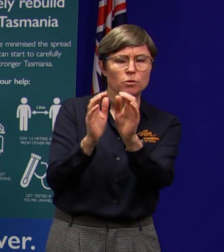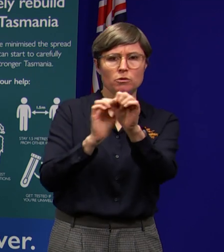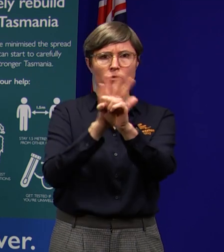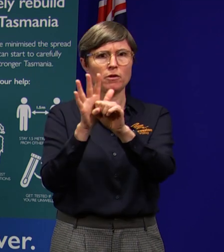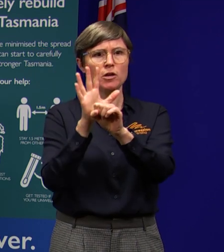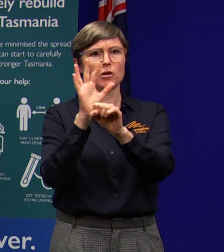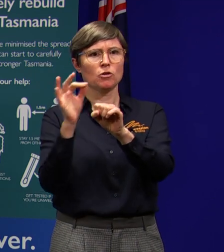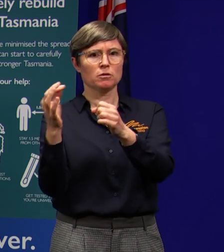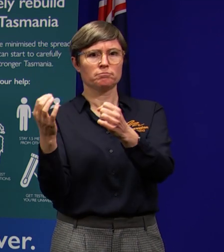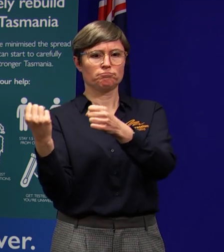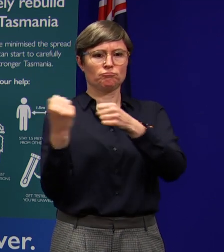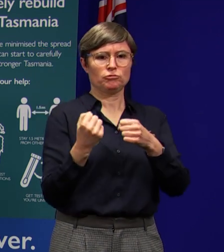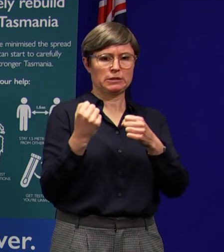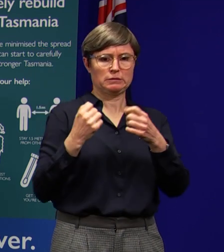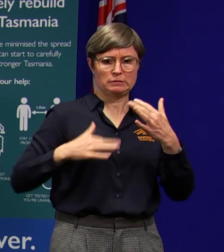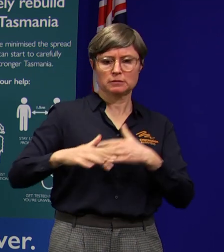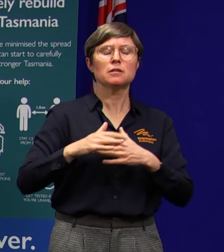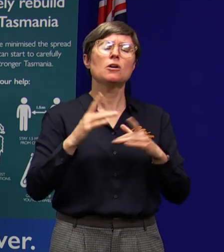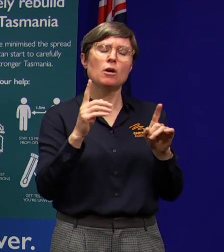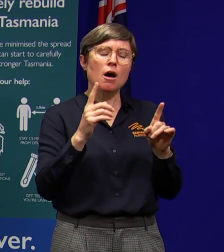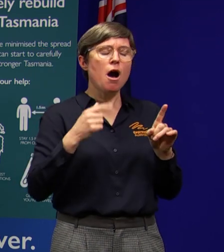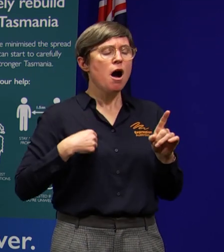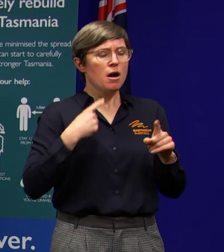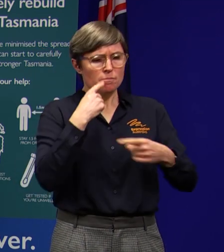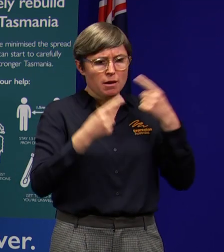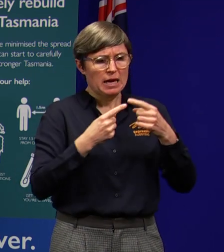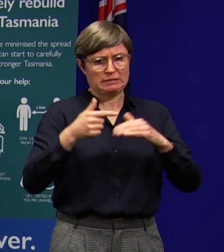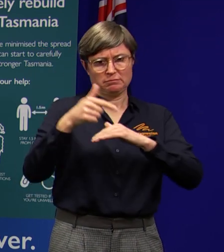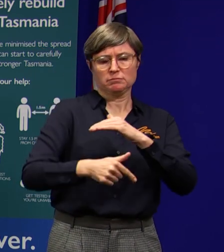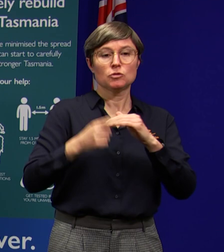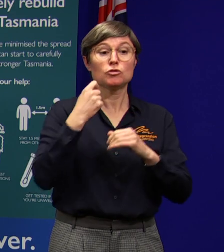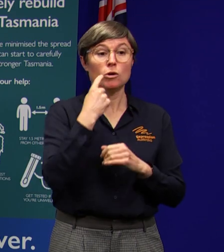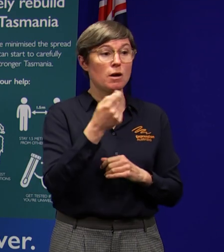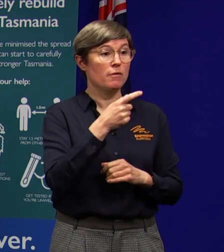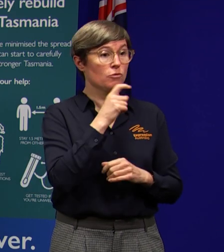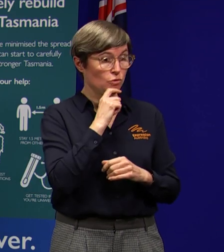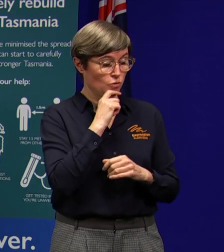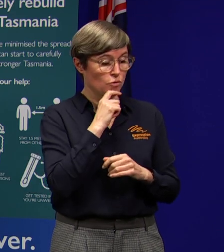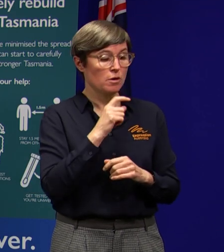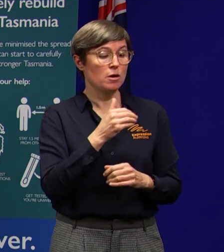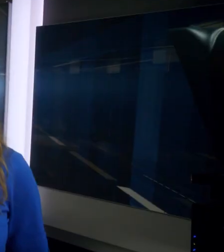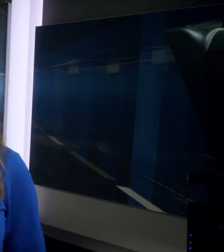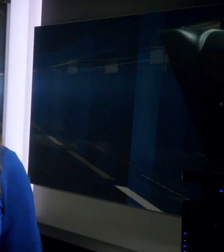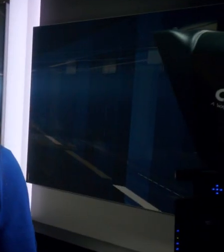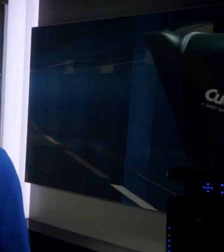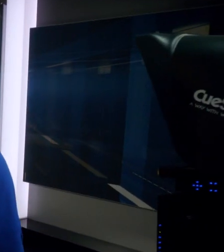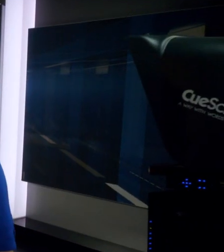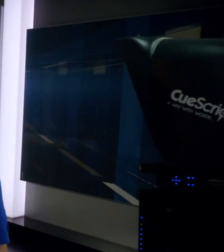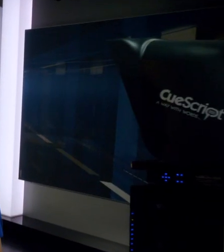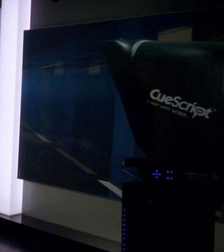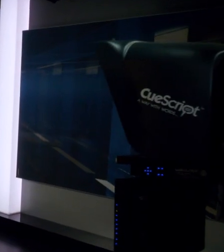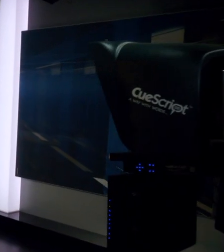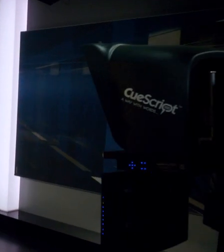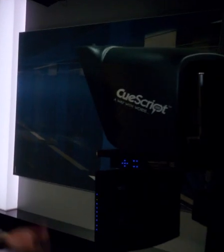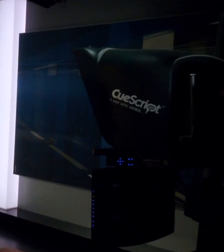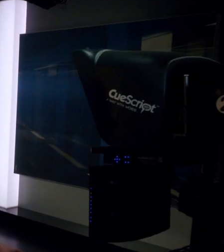challenges that are occurring in Victoria. But I'll have more to say on this tomorrow afternoon post National Cabinet. Tune in to